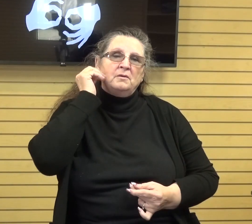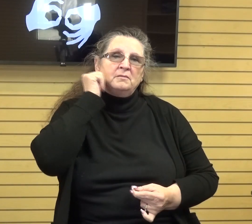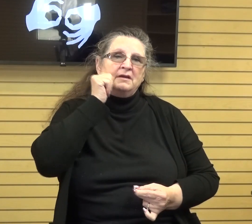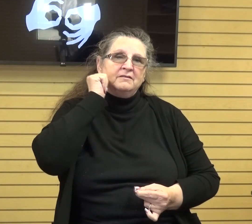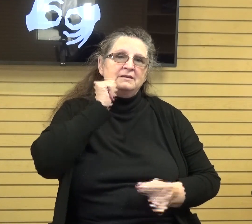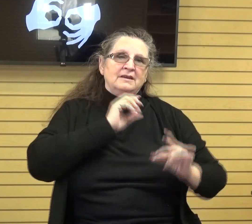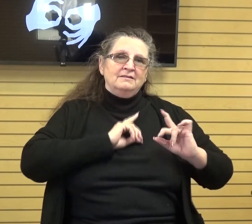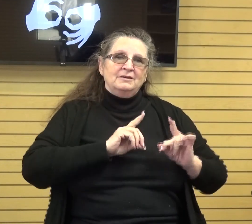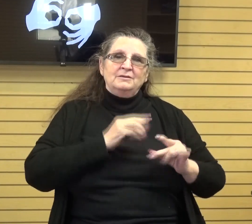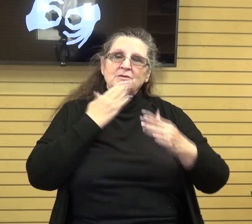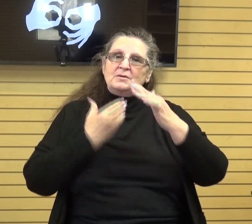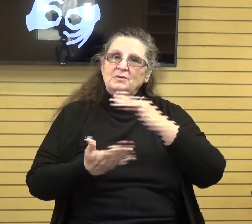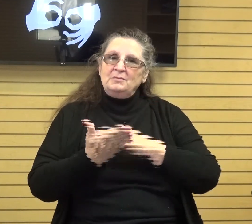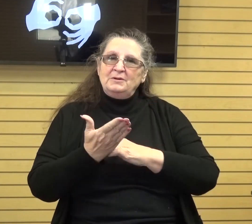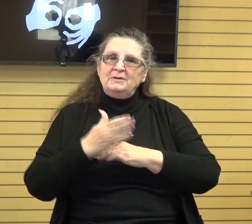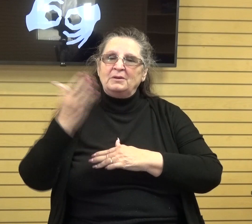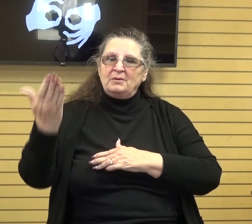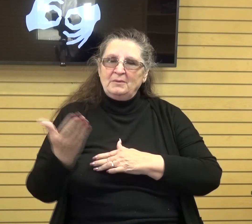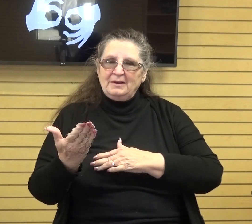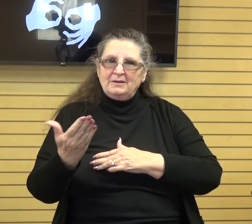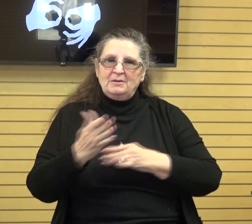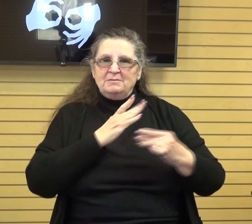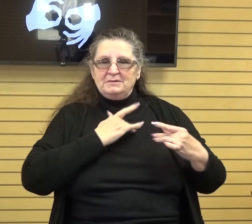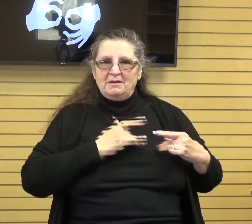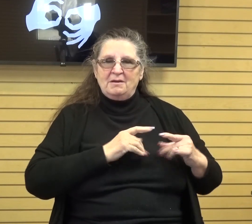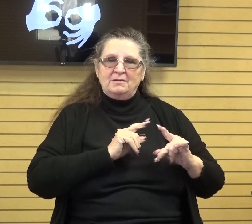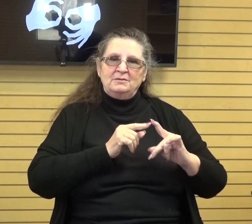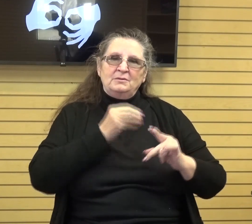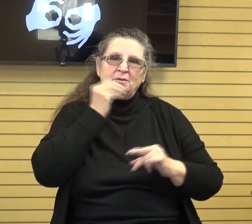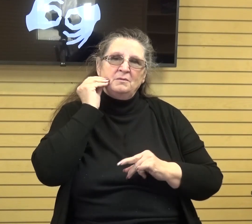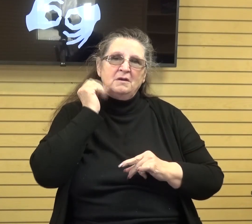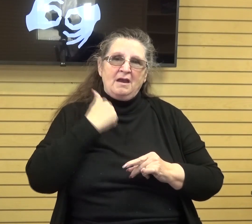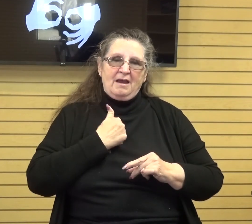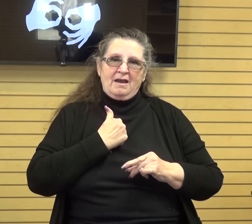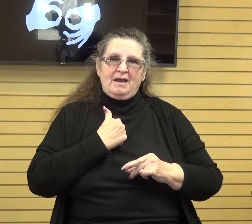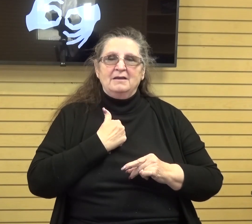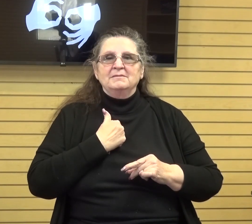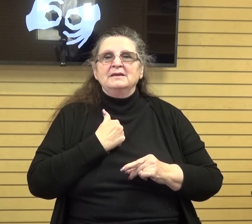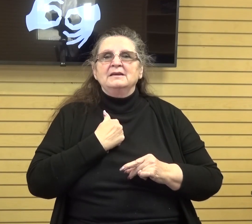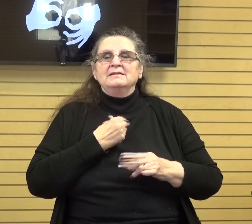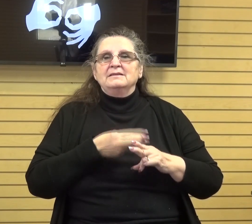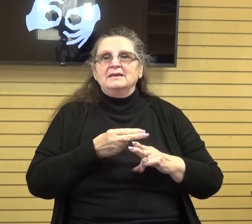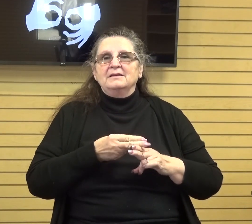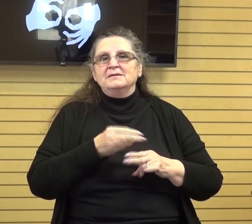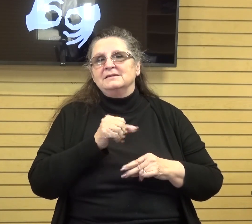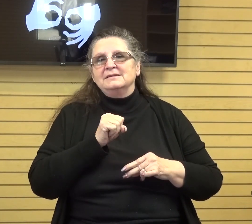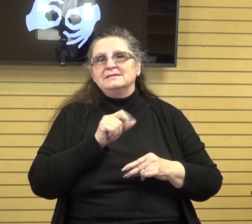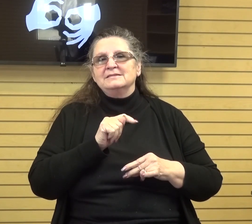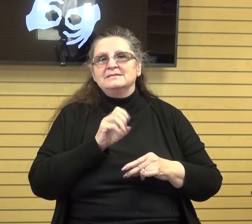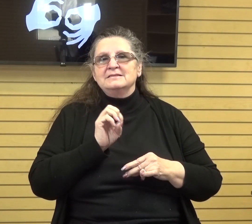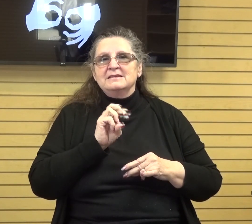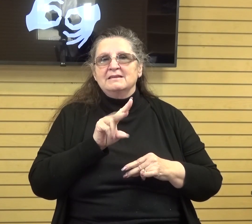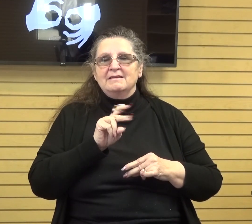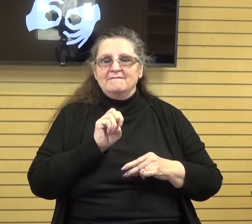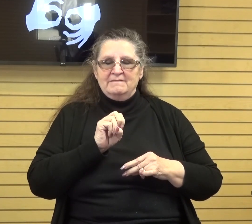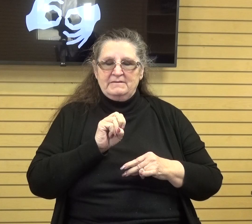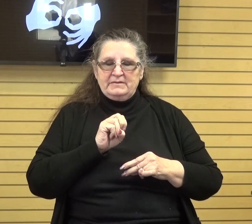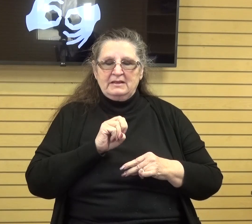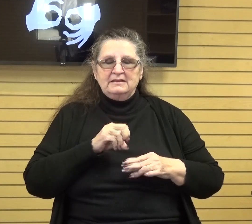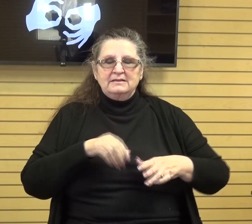good morning and welcome to heart to home i'm steve and let's go in a word of prayer dear heaven father thank you for